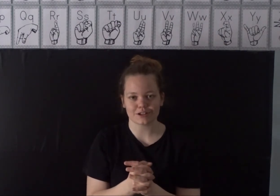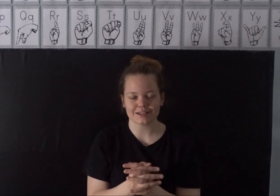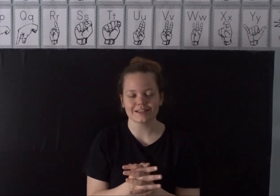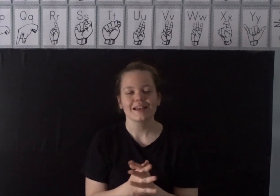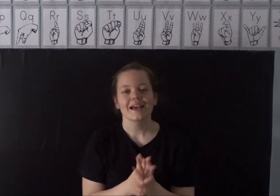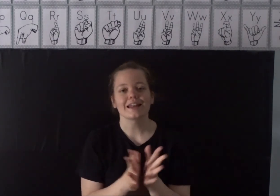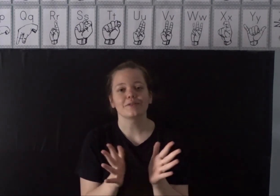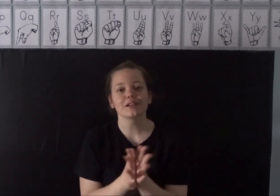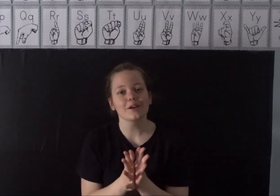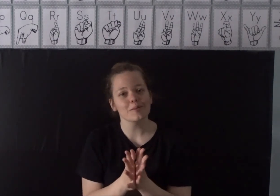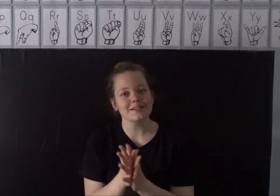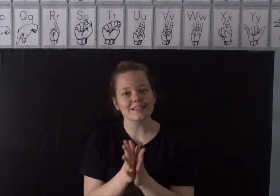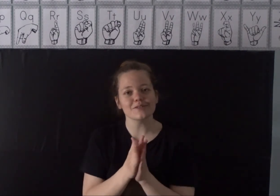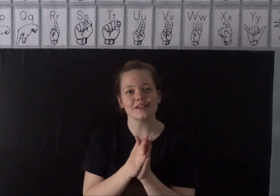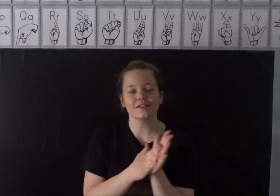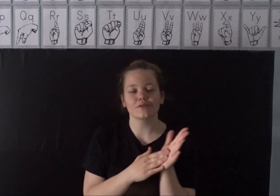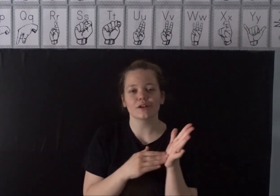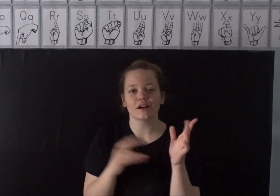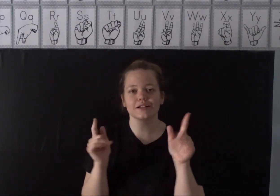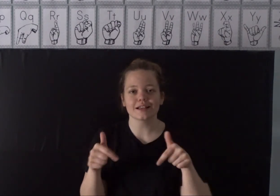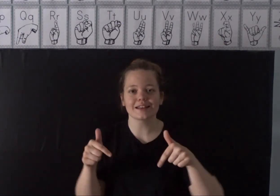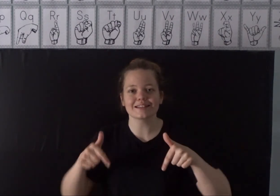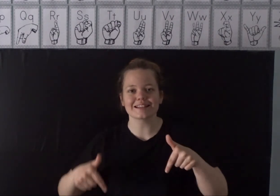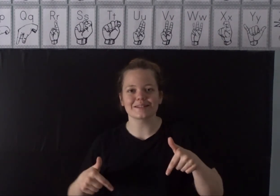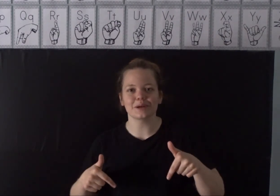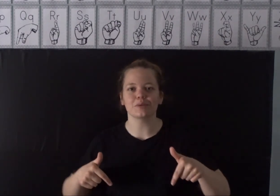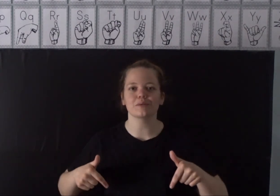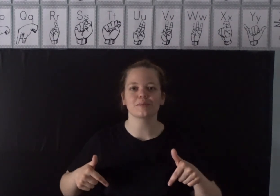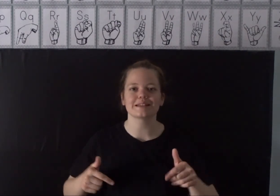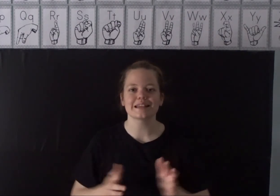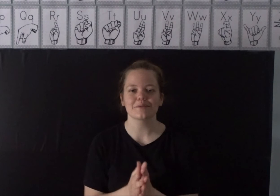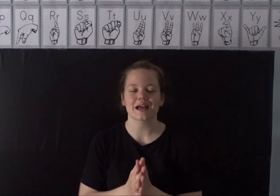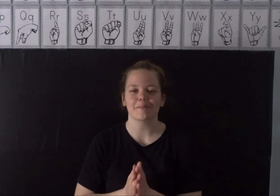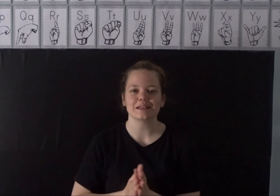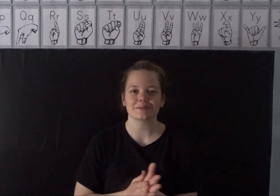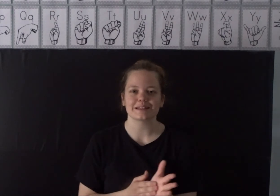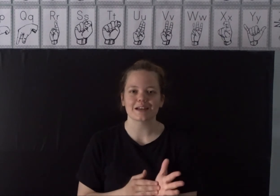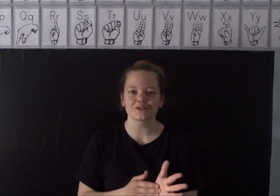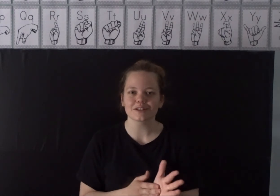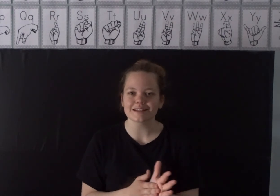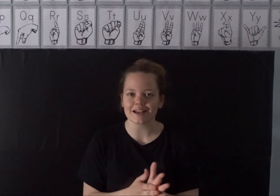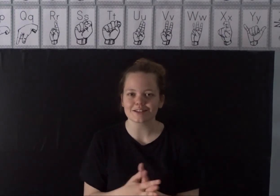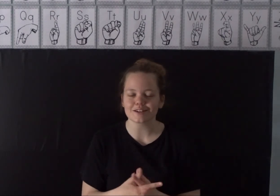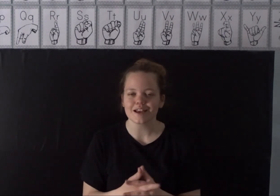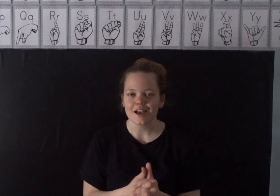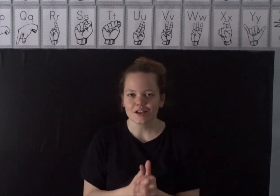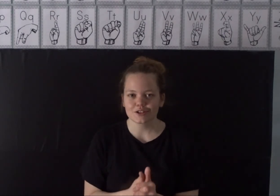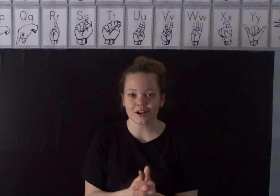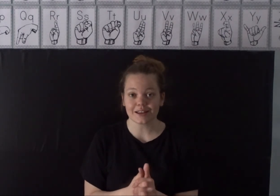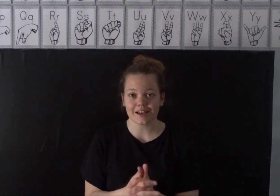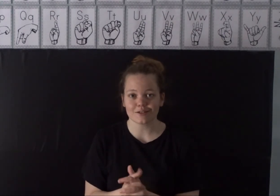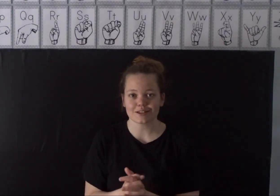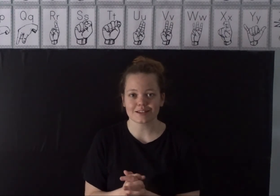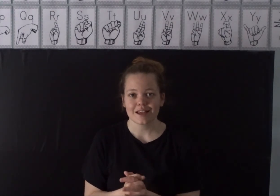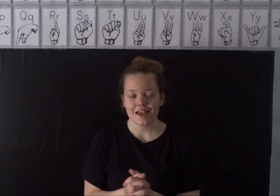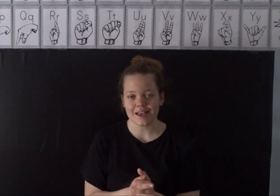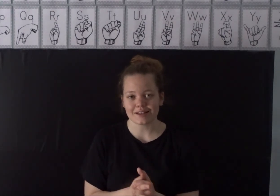lesson. And I really hope to see you later for our science lesson when we will be seeing what happens when natural disasters, strike houses, and